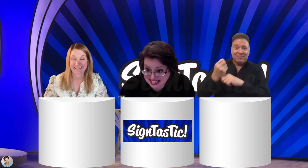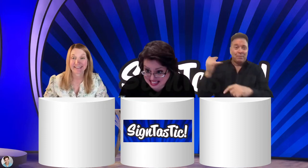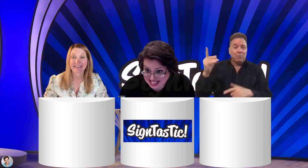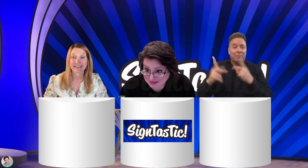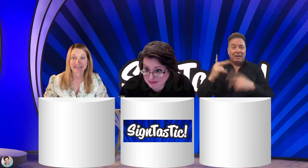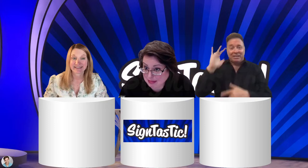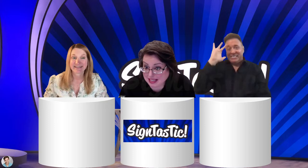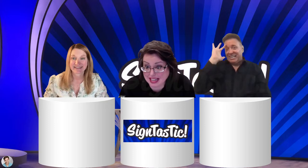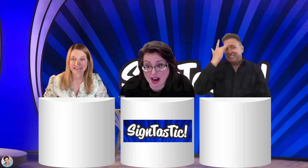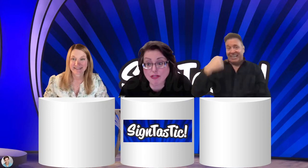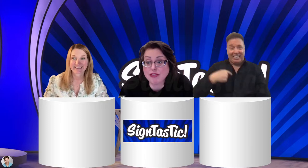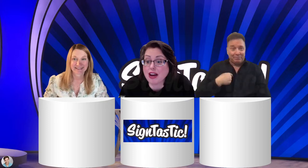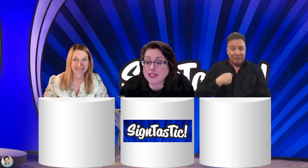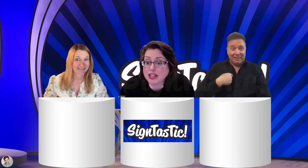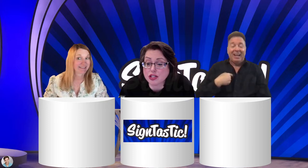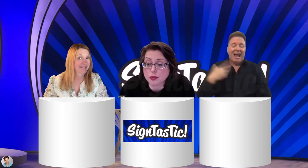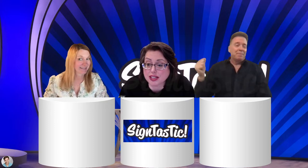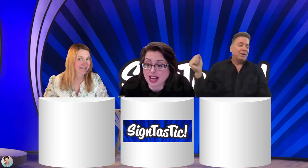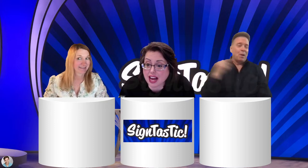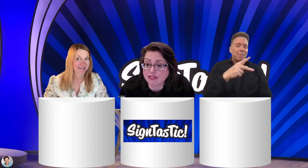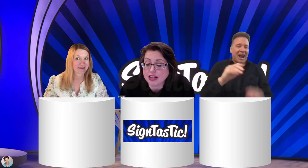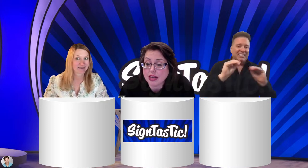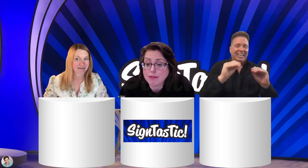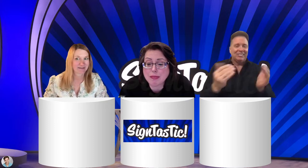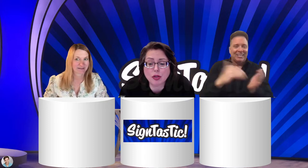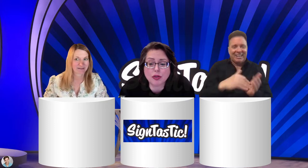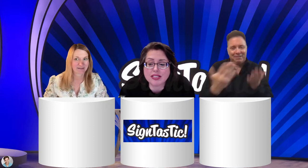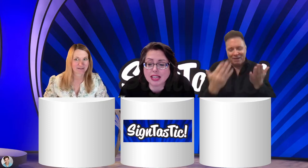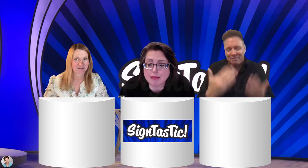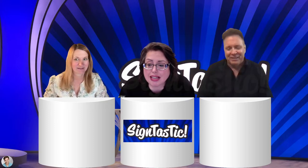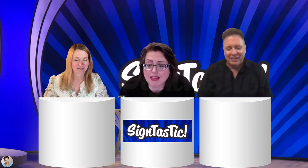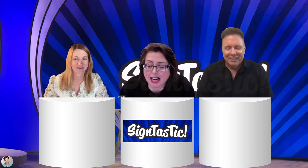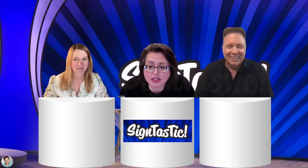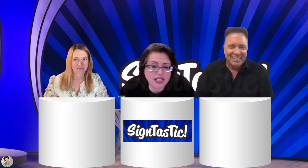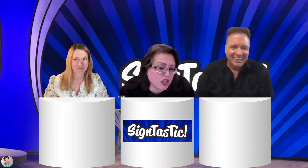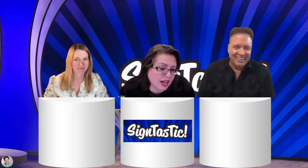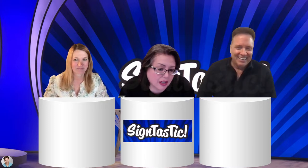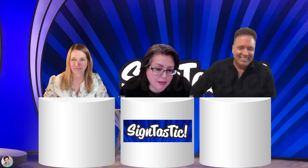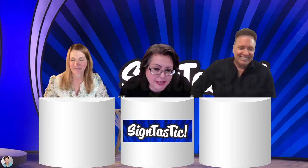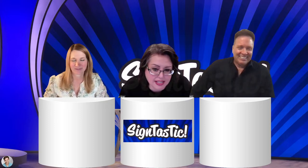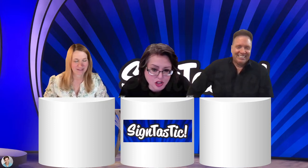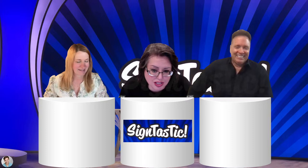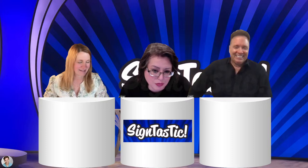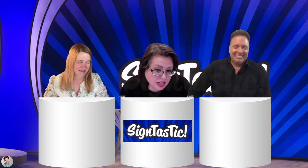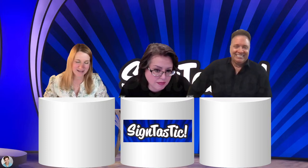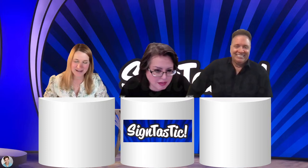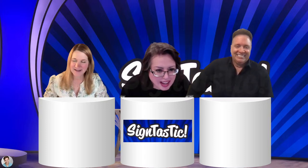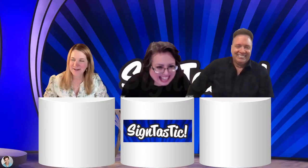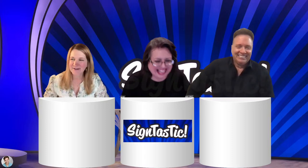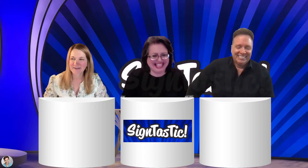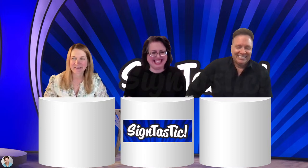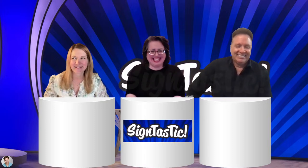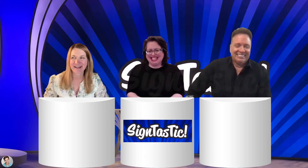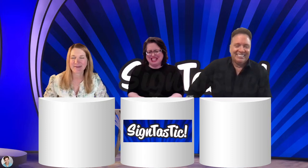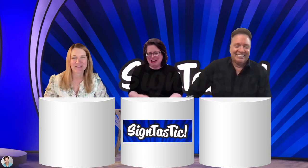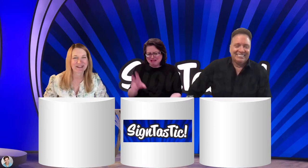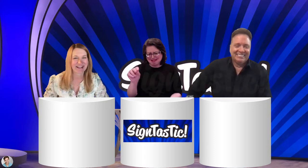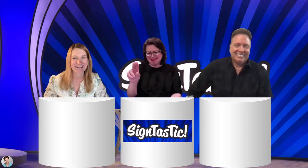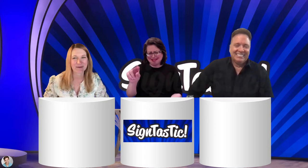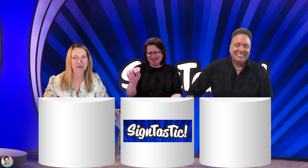maybe every five years we could have people who are sick of me and then I'll teach again and go back to teaching. We'll see. No, it's going to be, I think